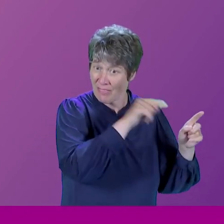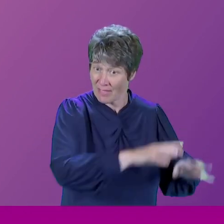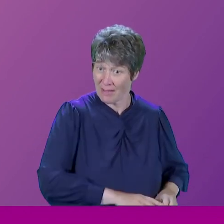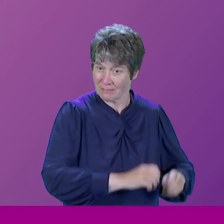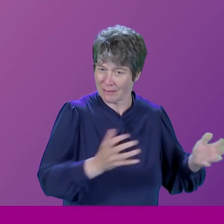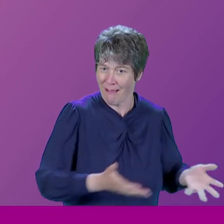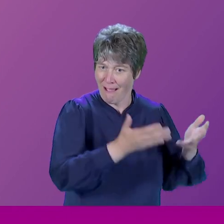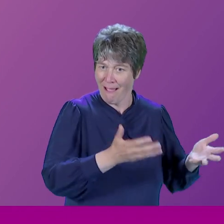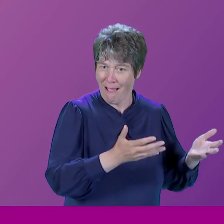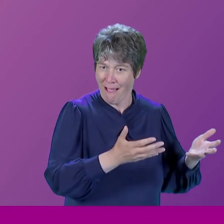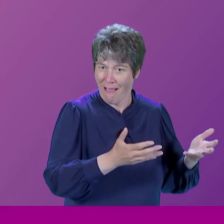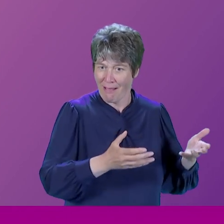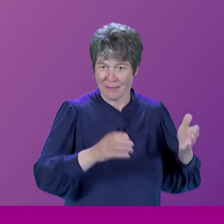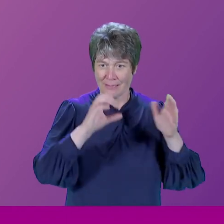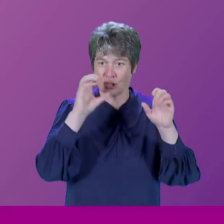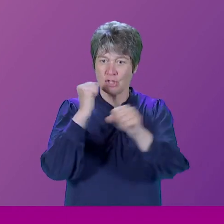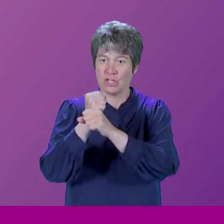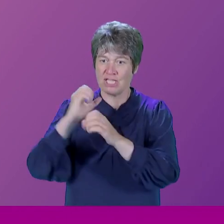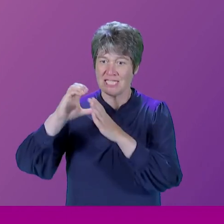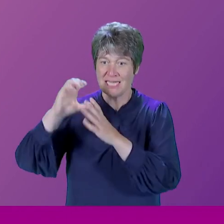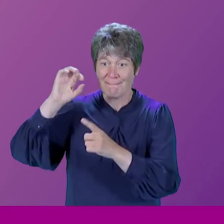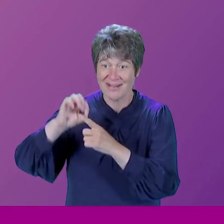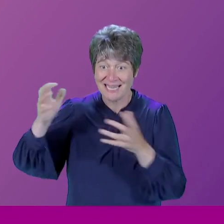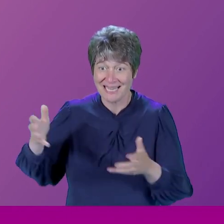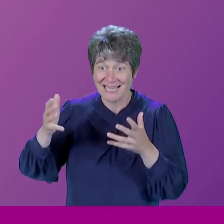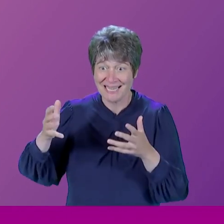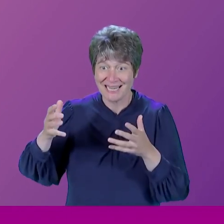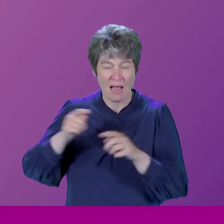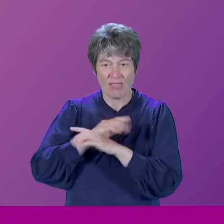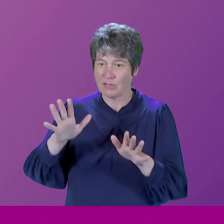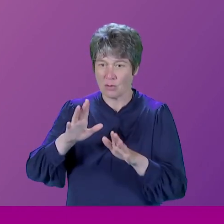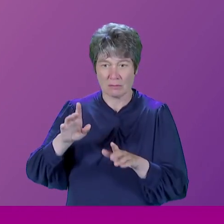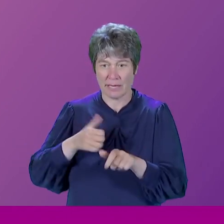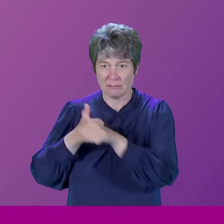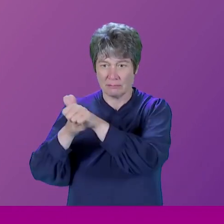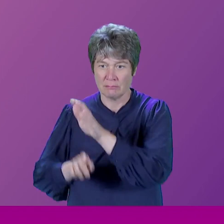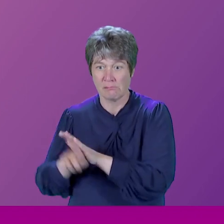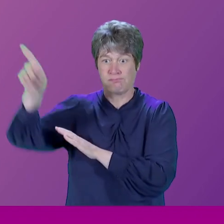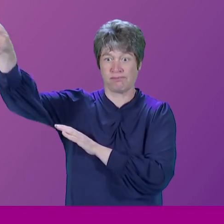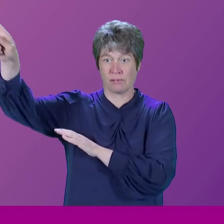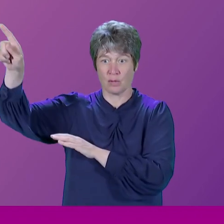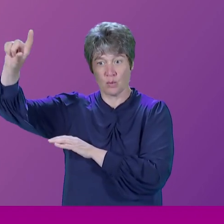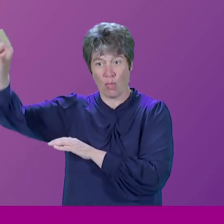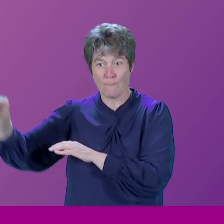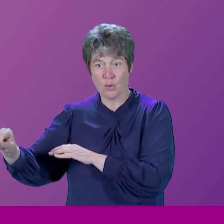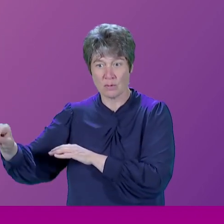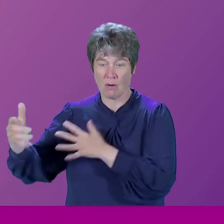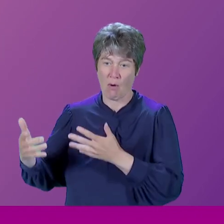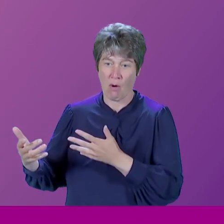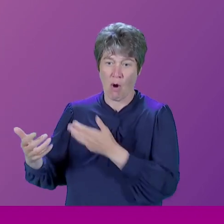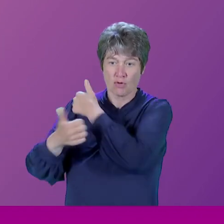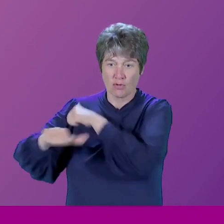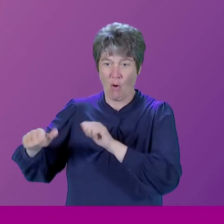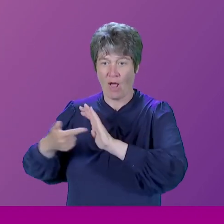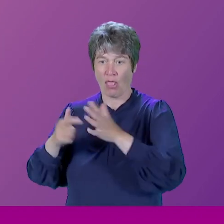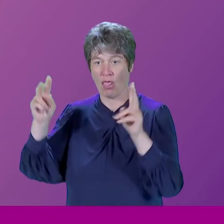They don't end pandemics. They don't get us to the moon. They don't solve the green crisis. So, no, I think my answer is